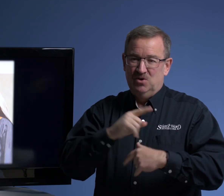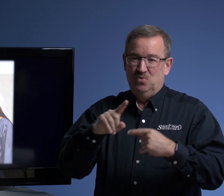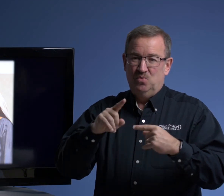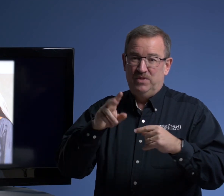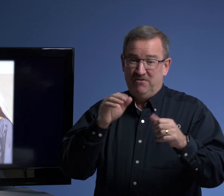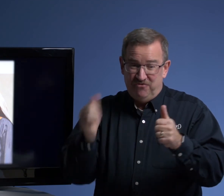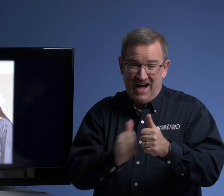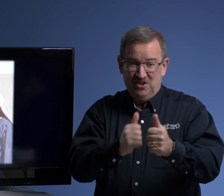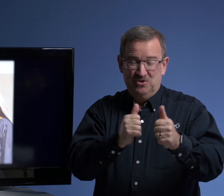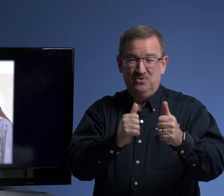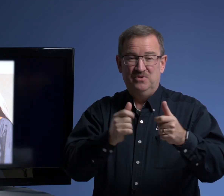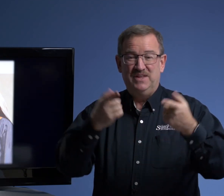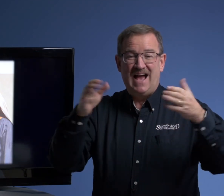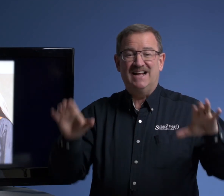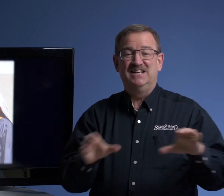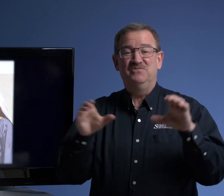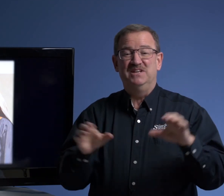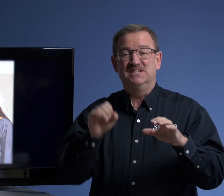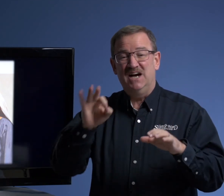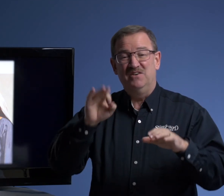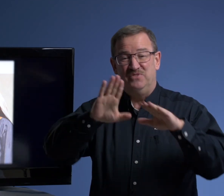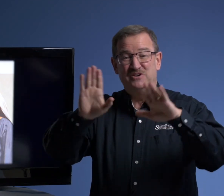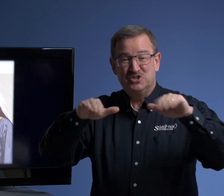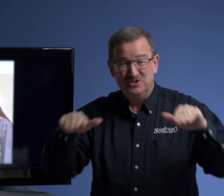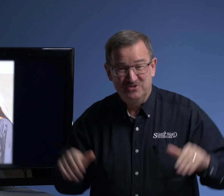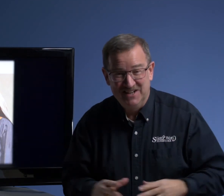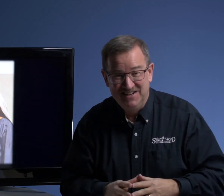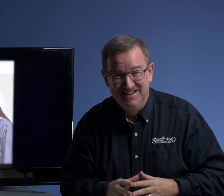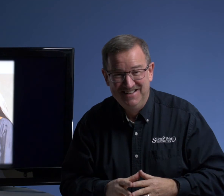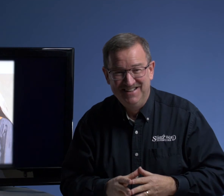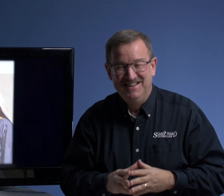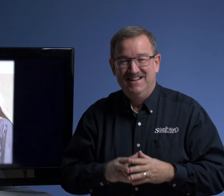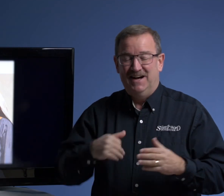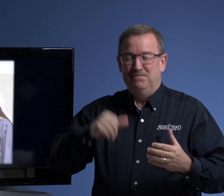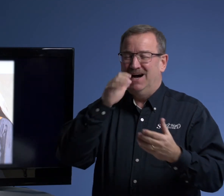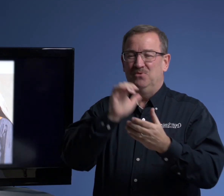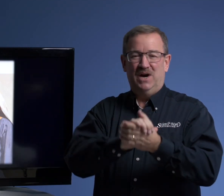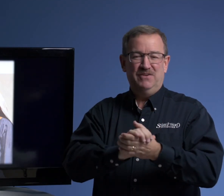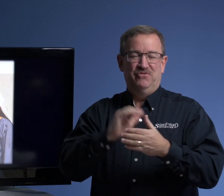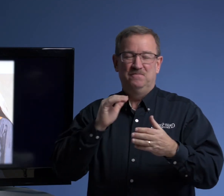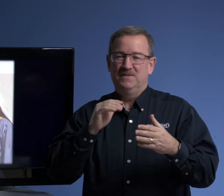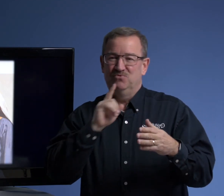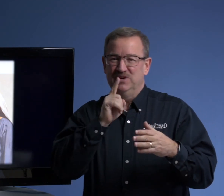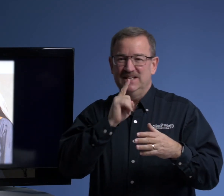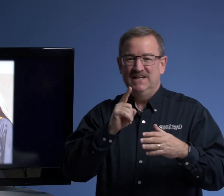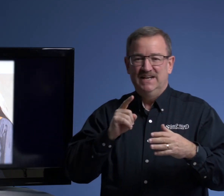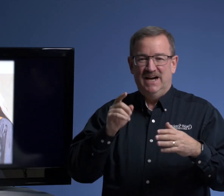They follow the activities of their children. My wife, uh, my uh,